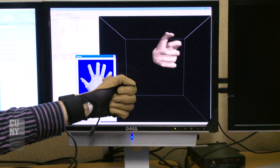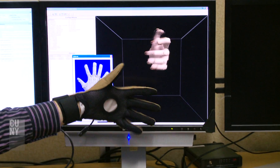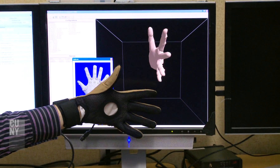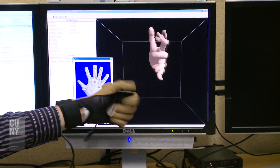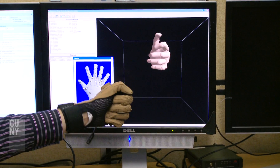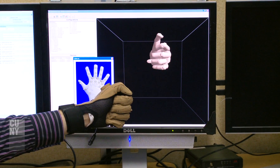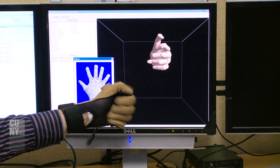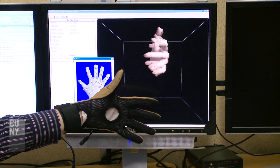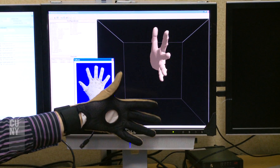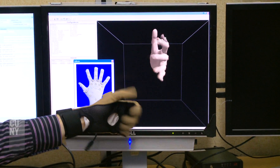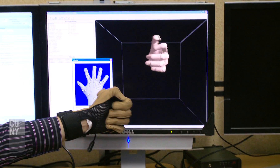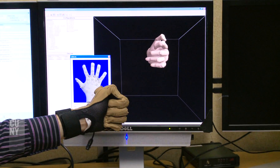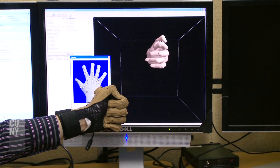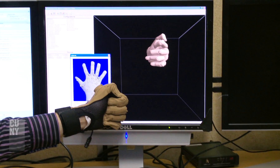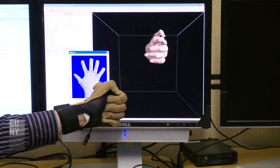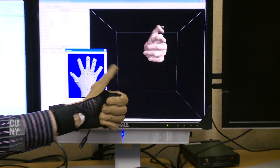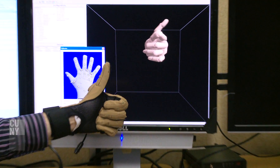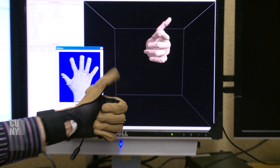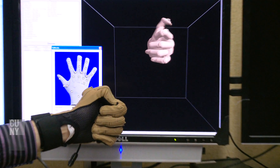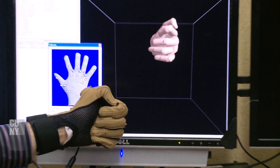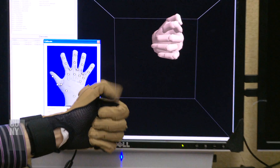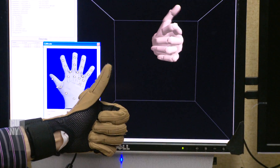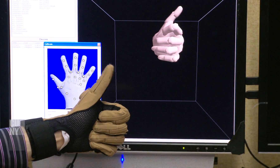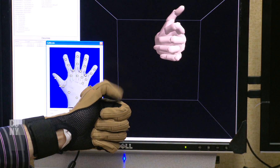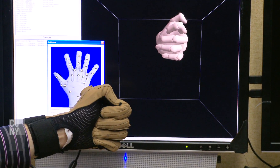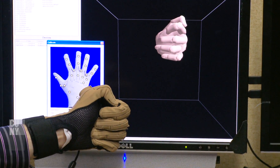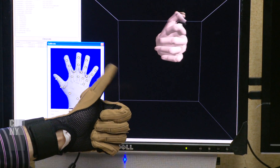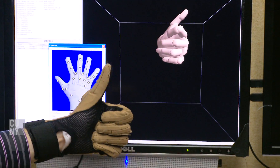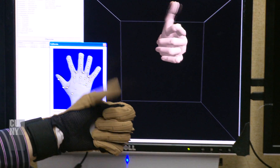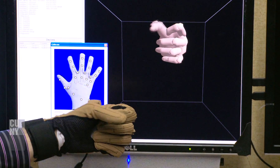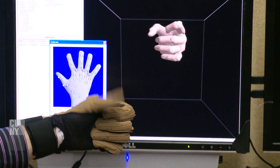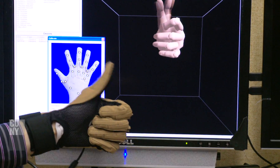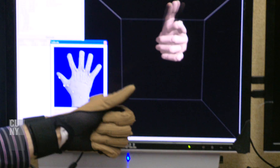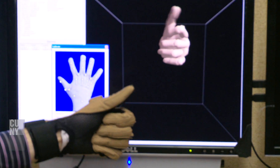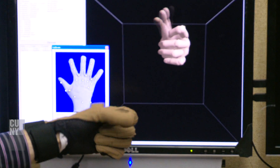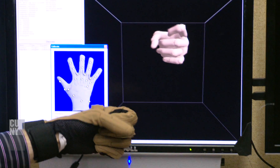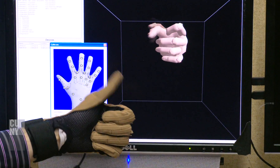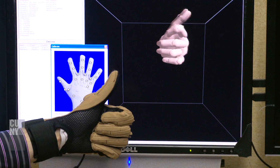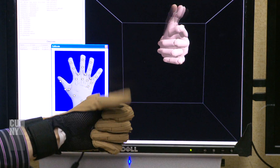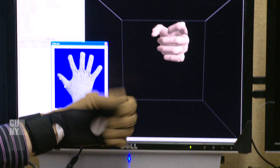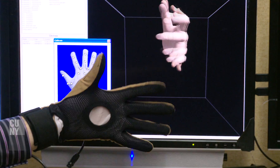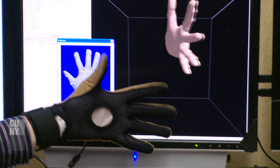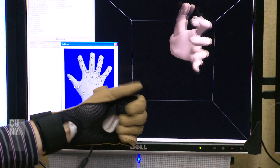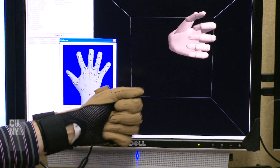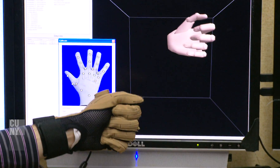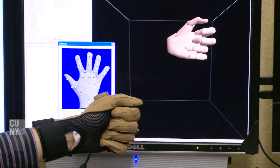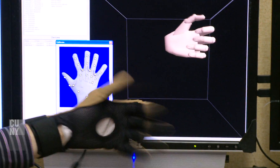presented in English text. People have been trying to design animation systems for American Sign Language